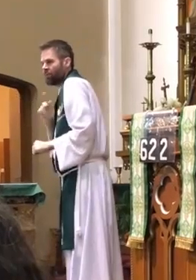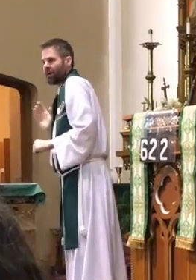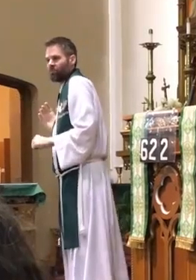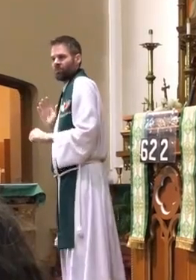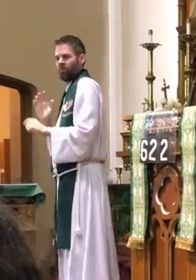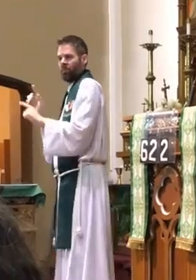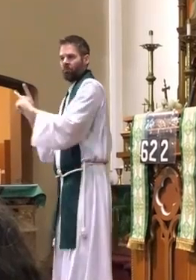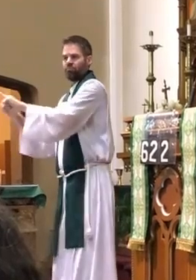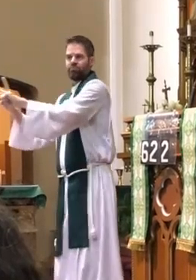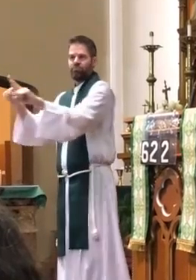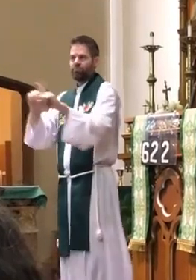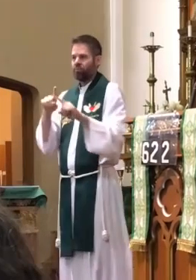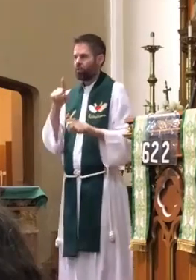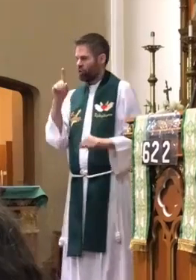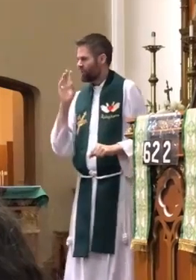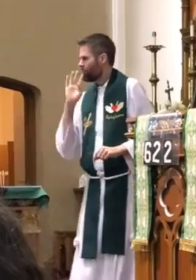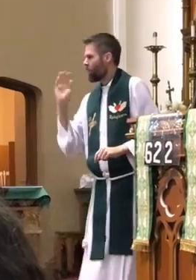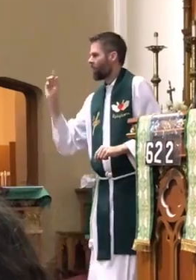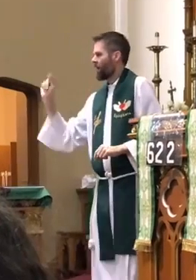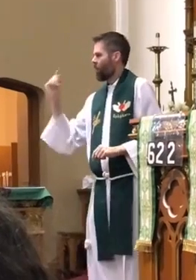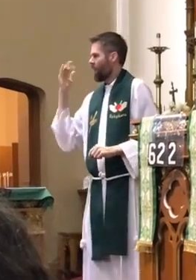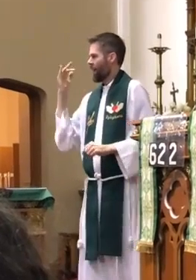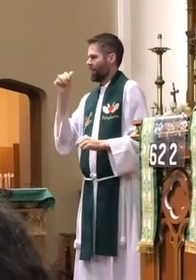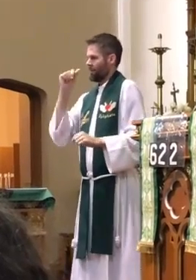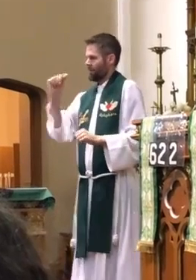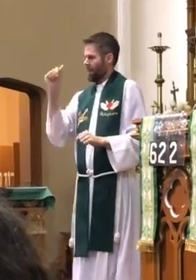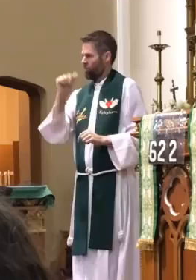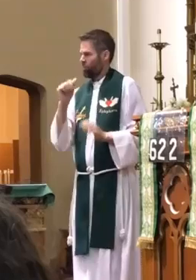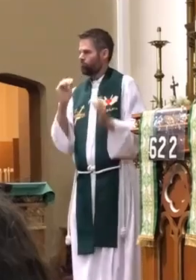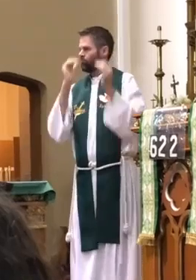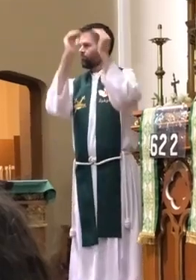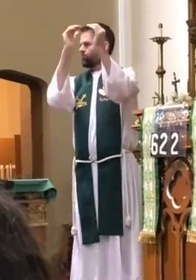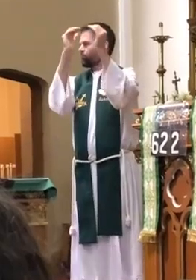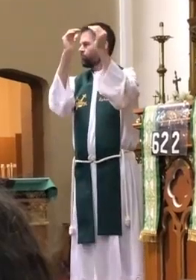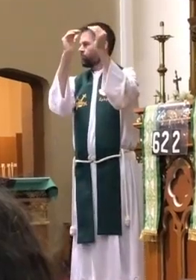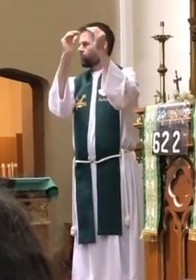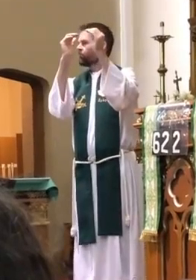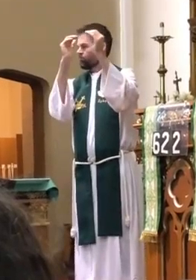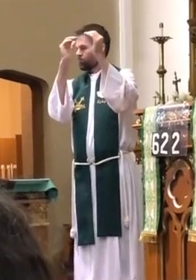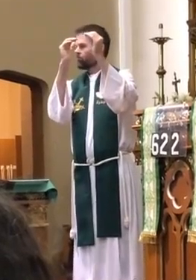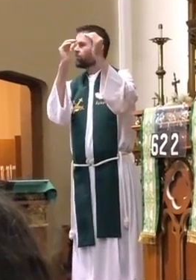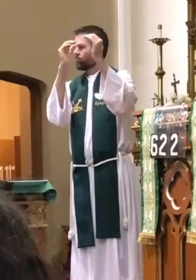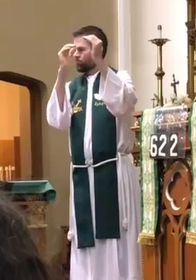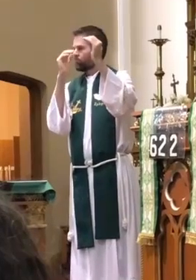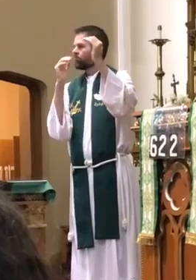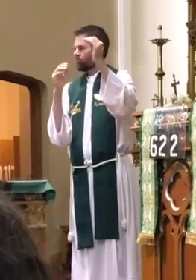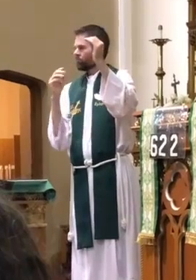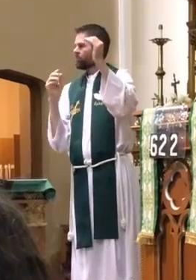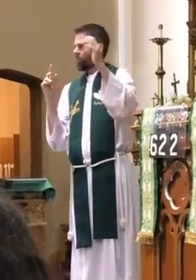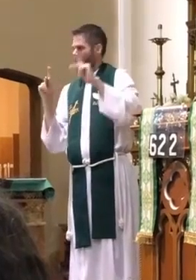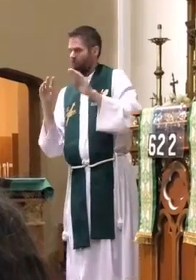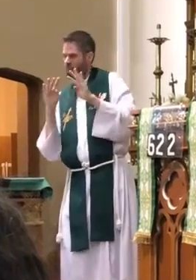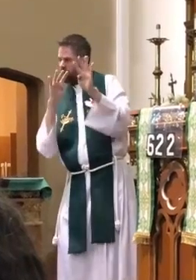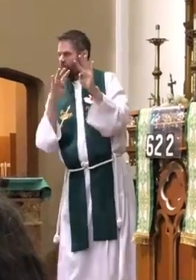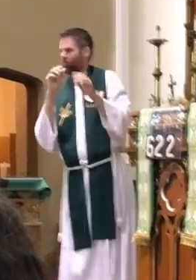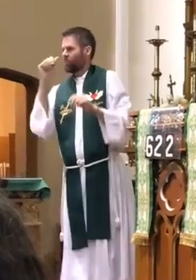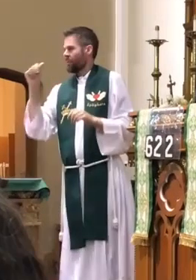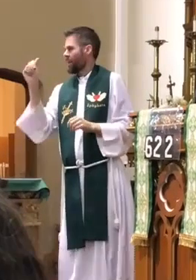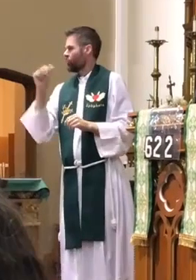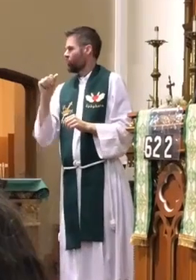study, parish council, a variety of different activities. And she always spoke out as Deaf at St. Andrews to be